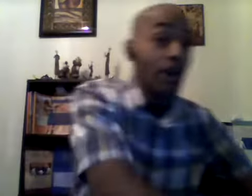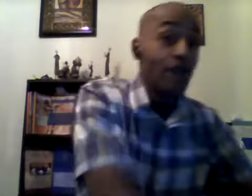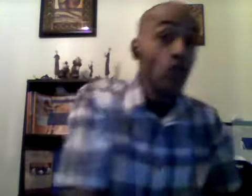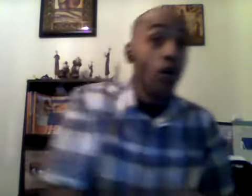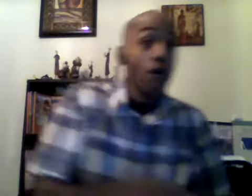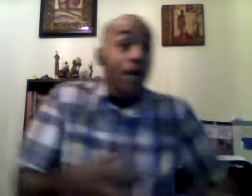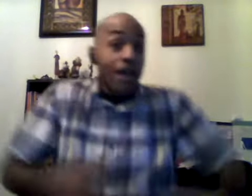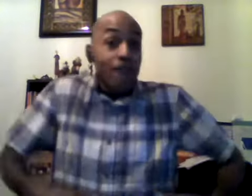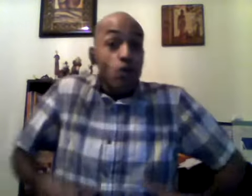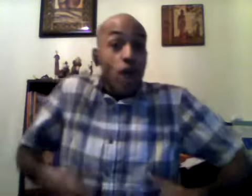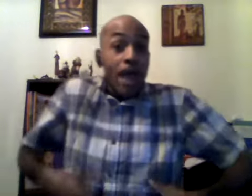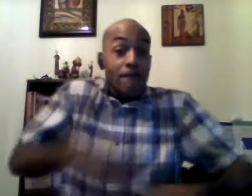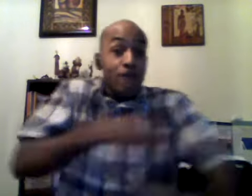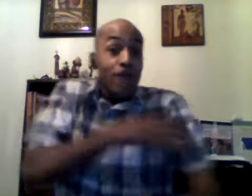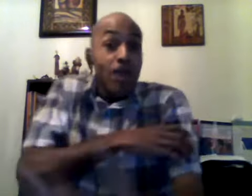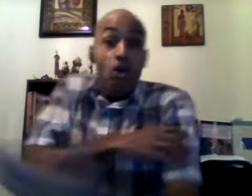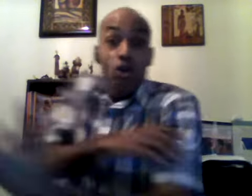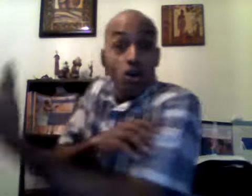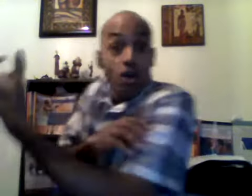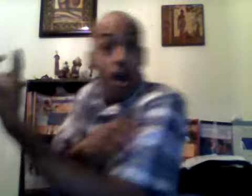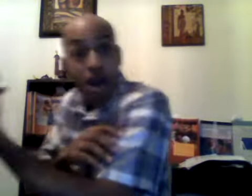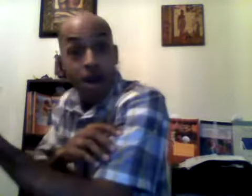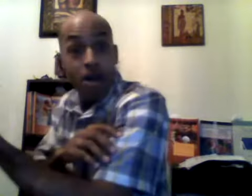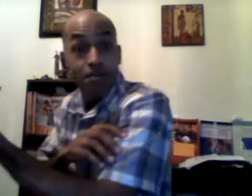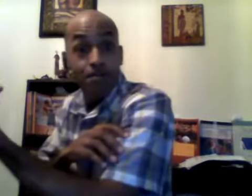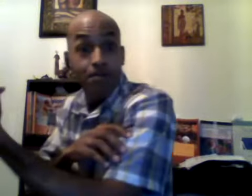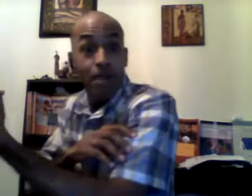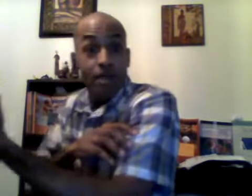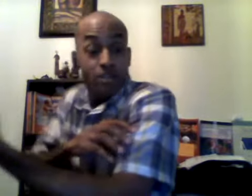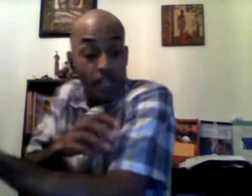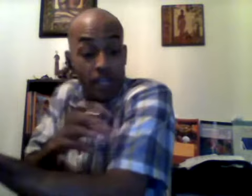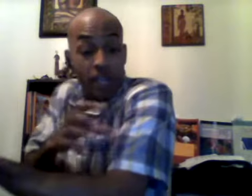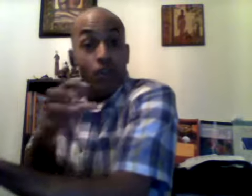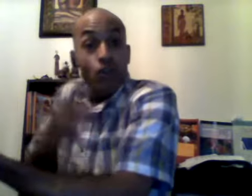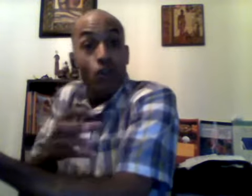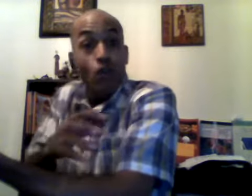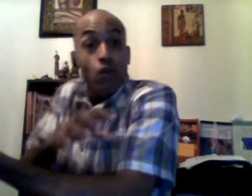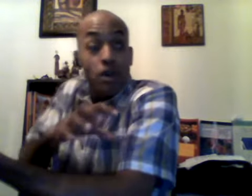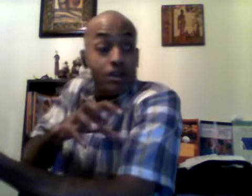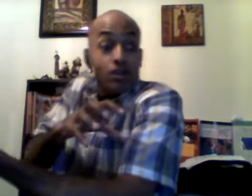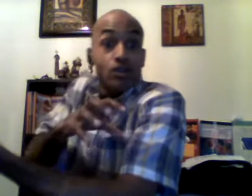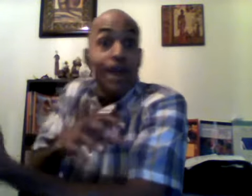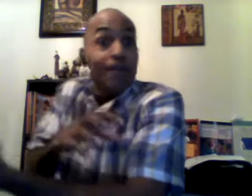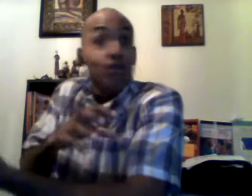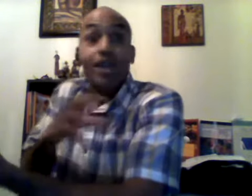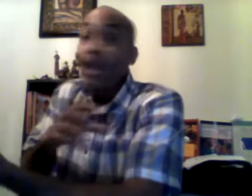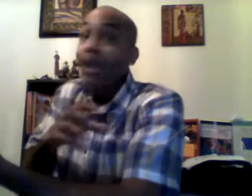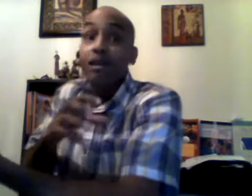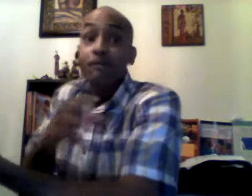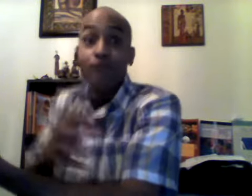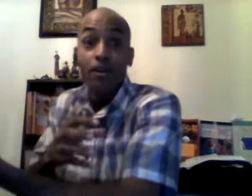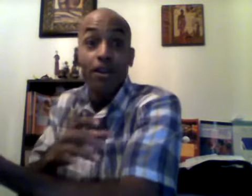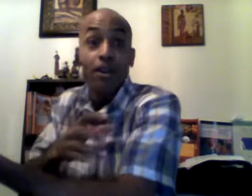if you're if you have fat on your arm see and you try you can't convert it